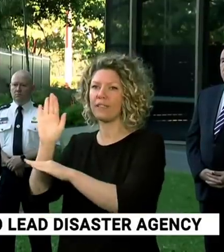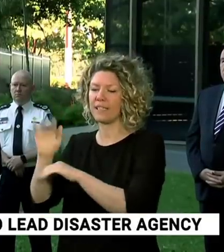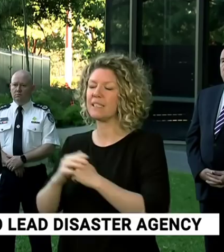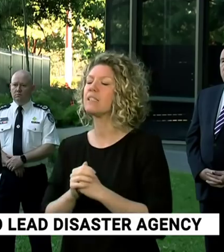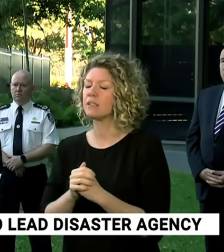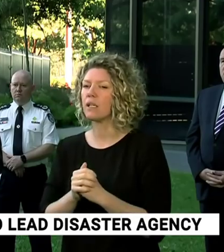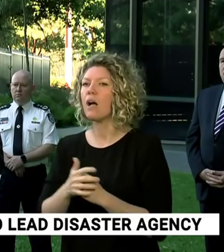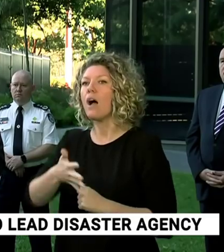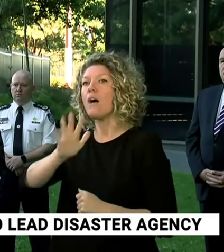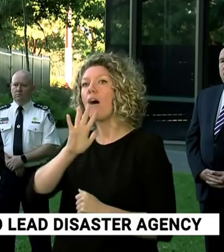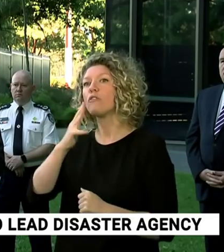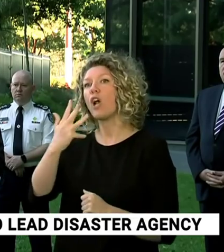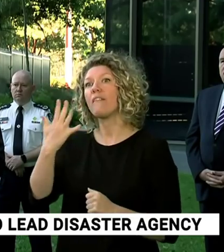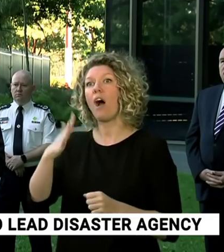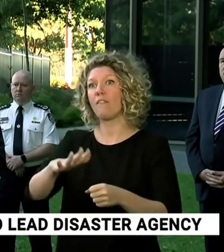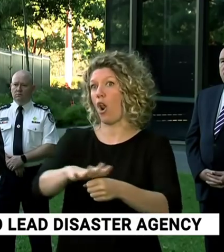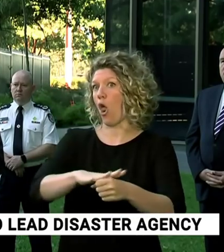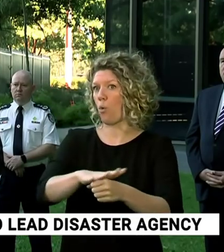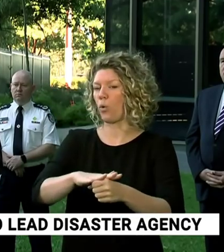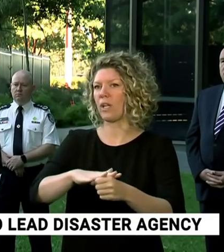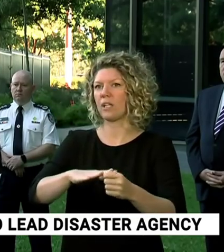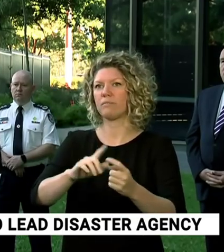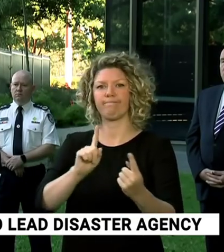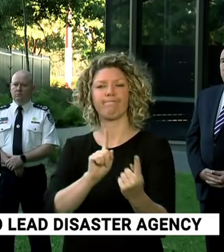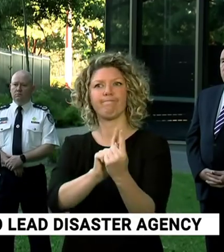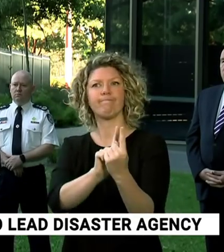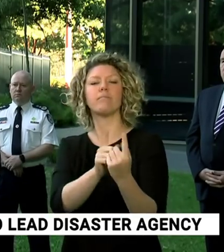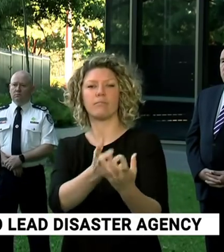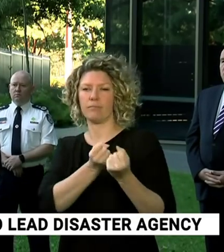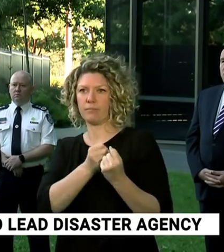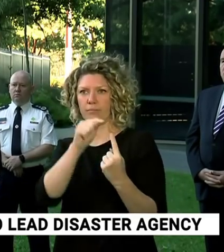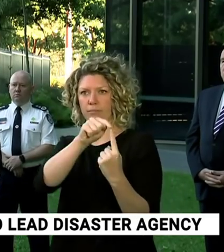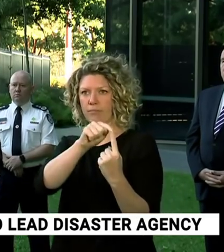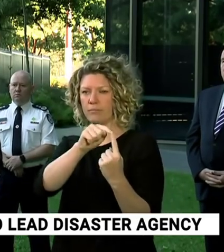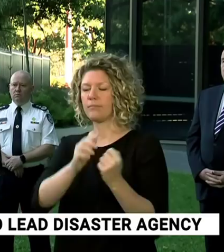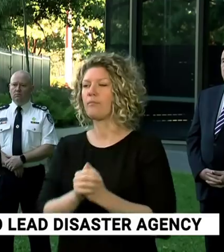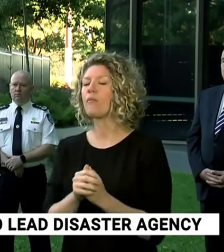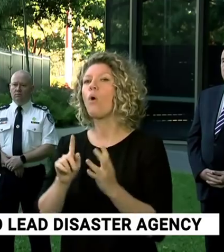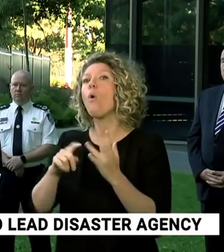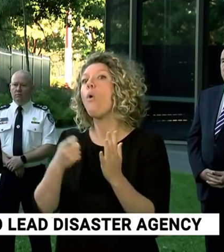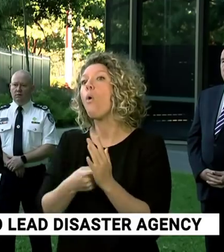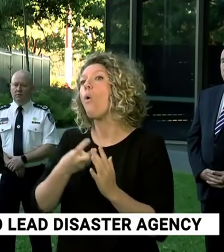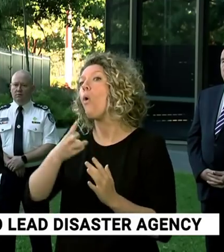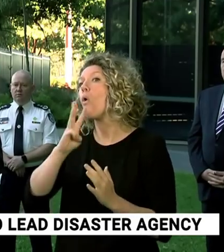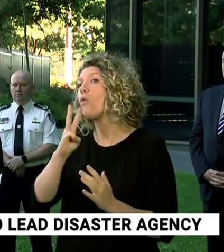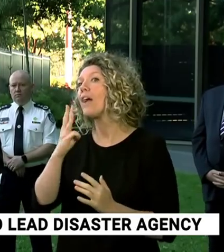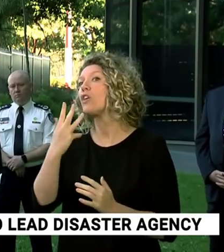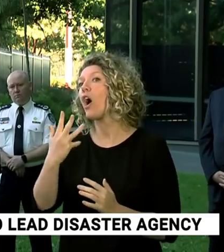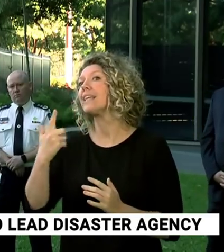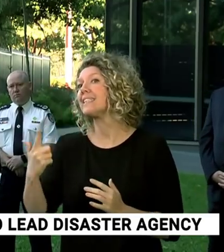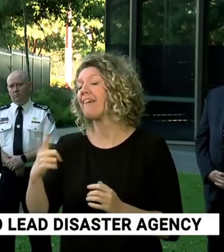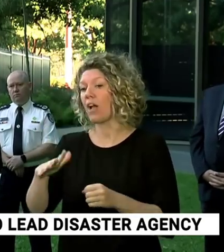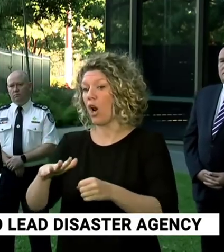595 locally acquired from a confirmed or known case or cluster, and 397 cases